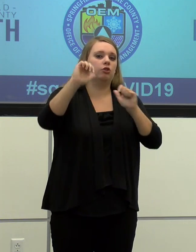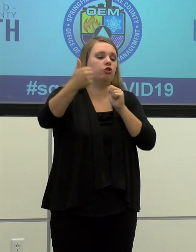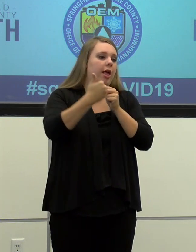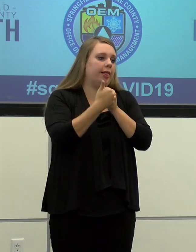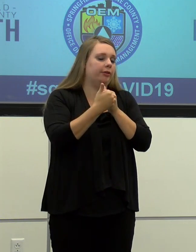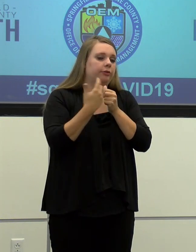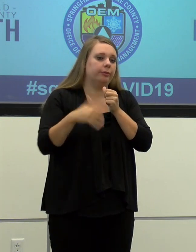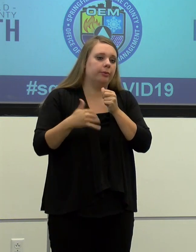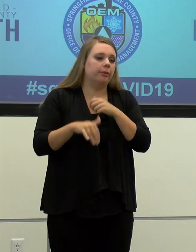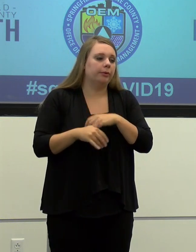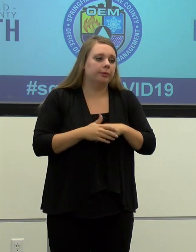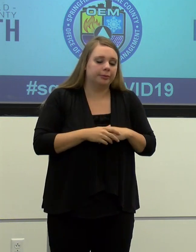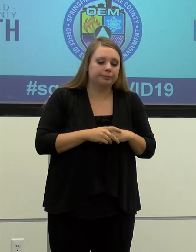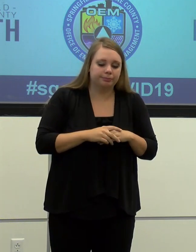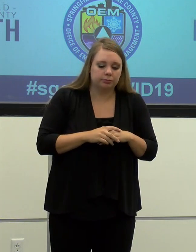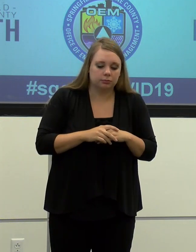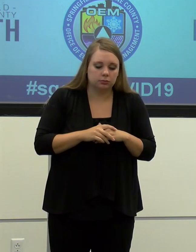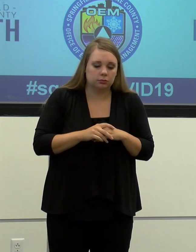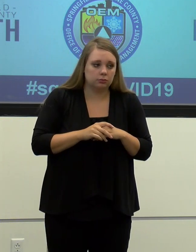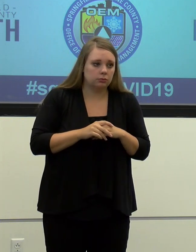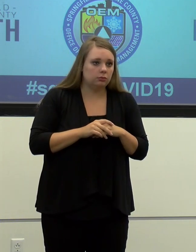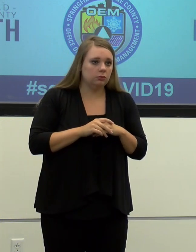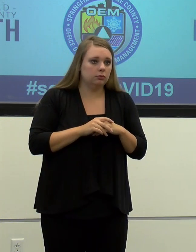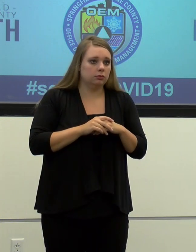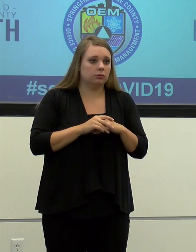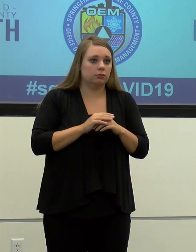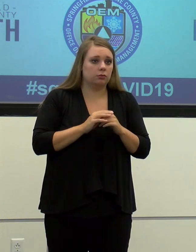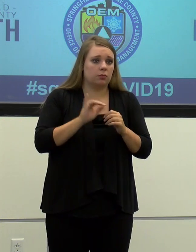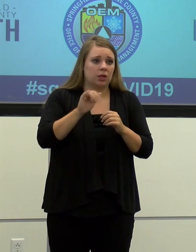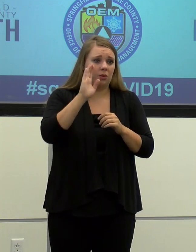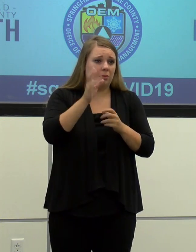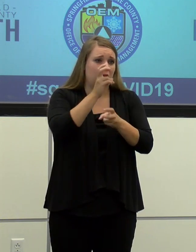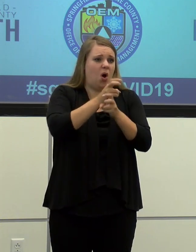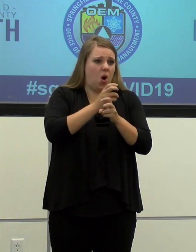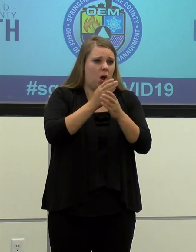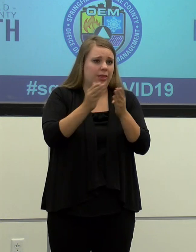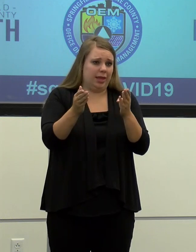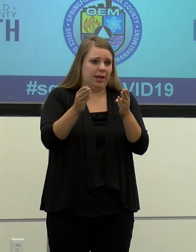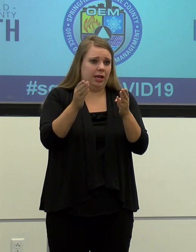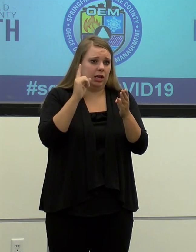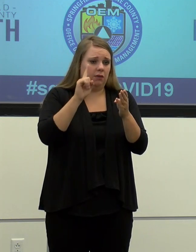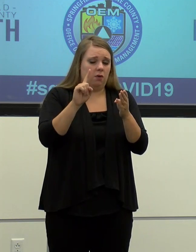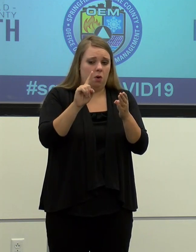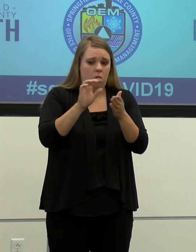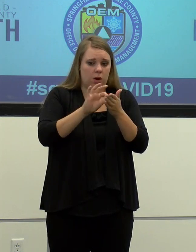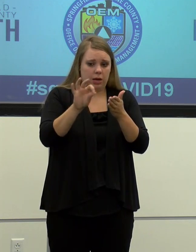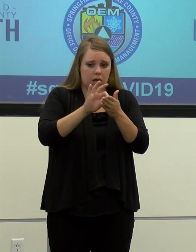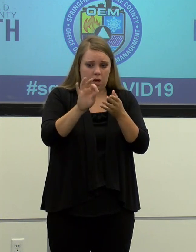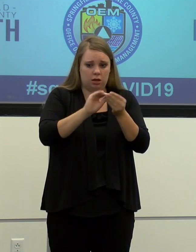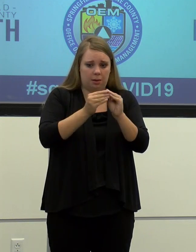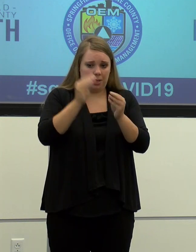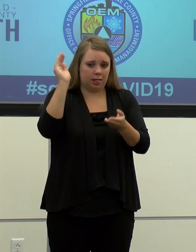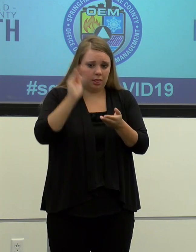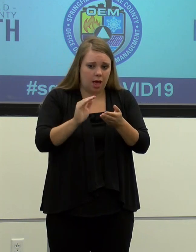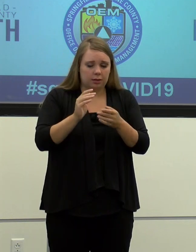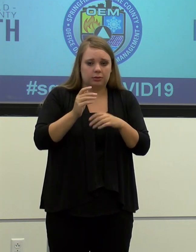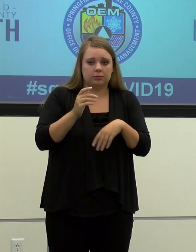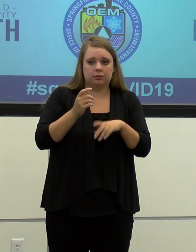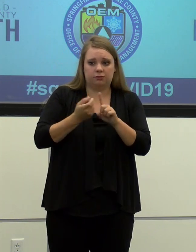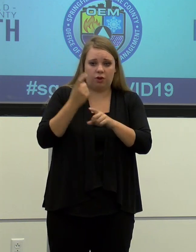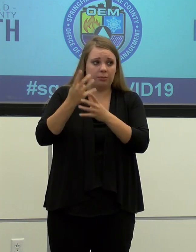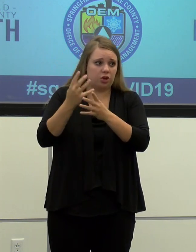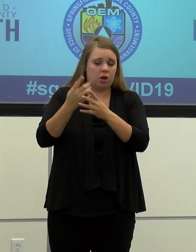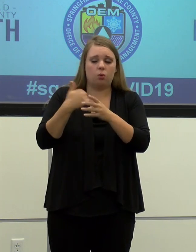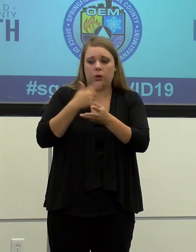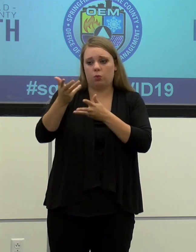and, uh, uh, uh, that's going to be a hard thing to keep those cases out of the jail. Uh, we're working with the sheriff's